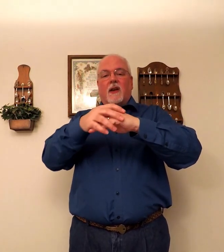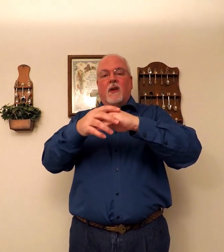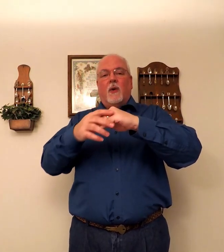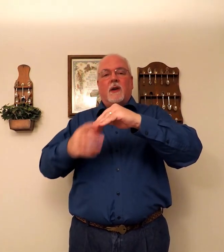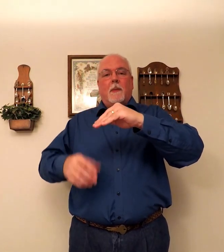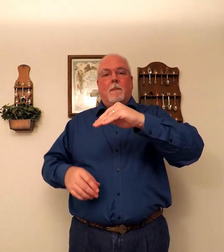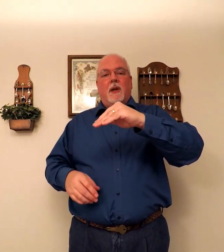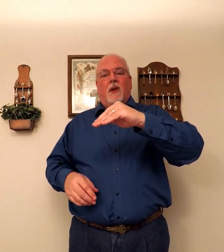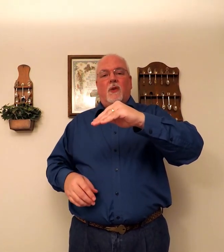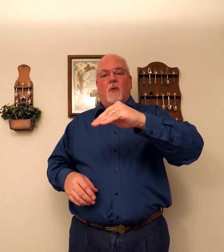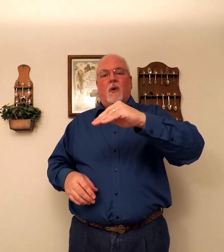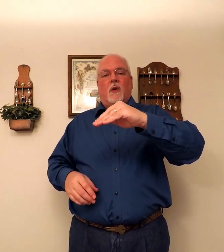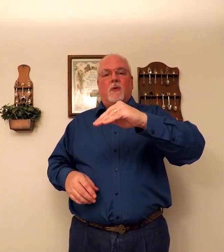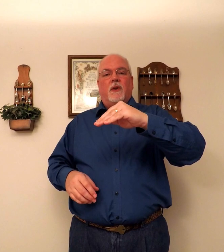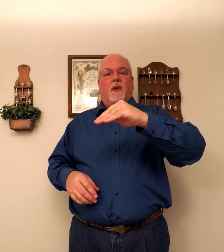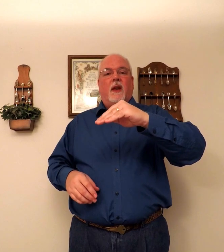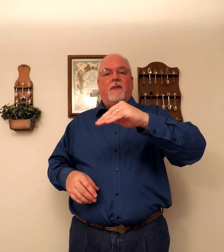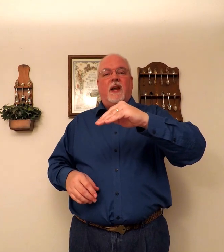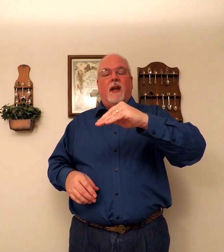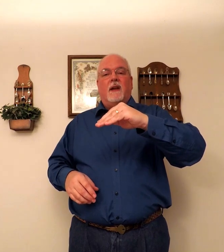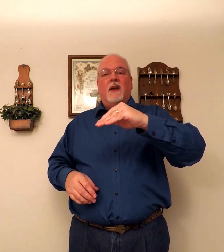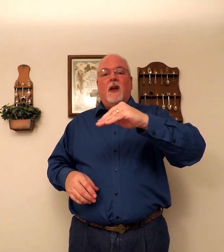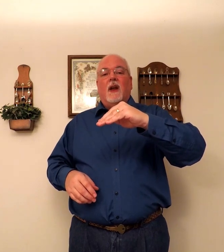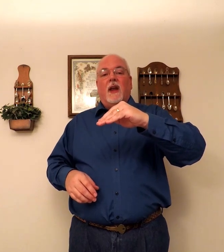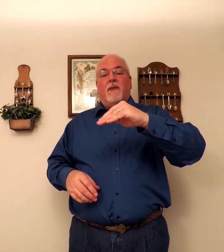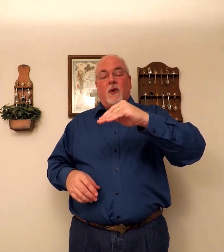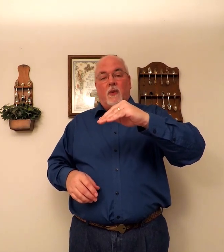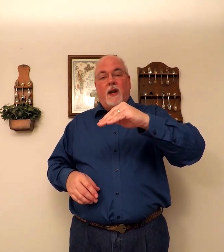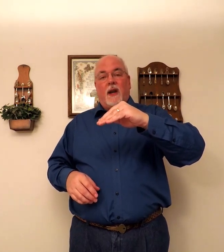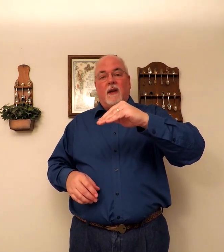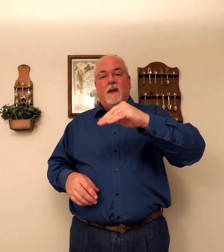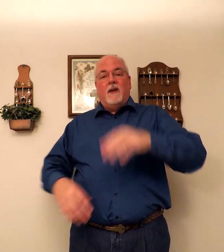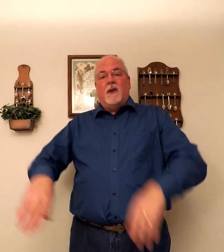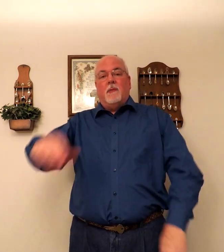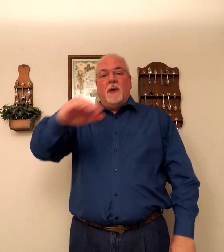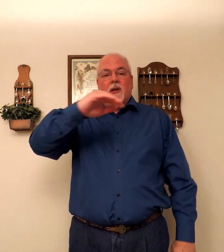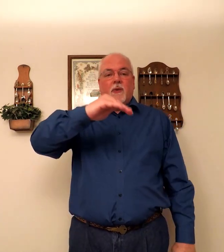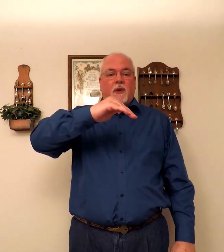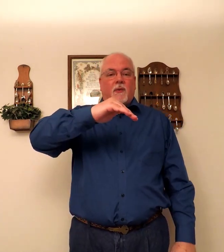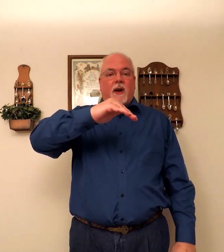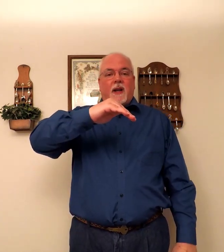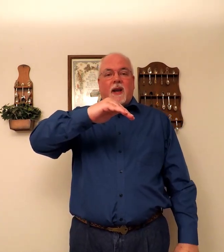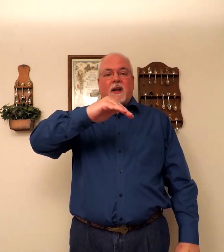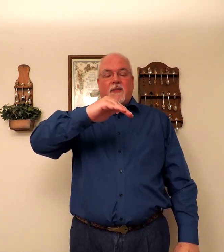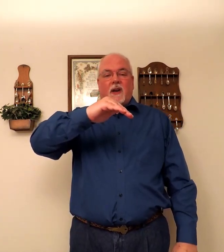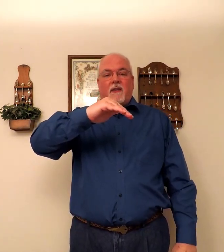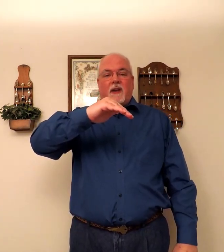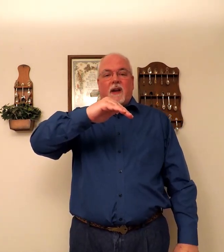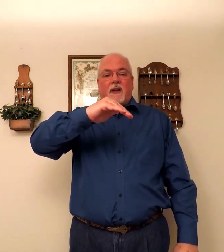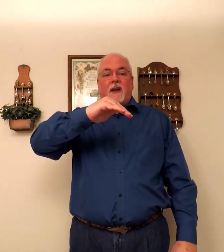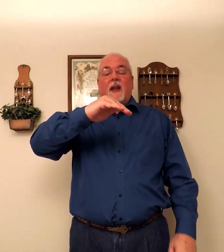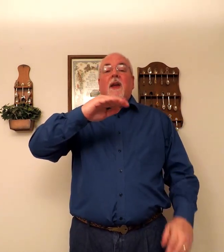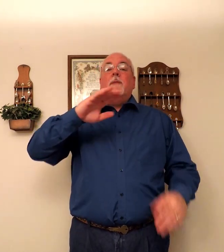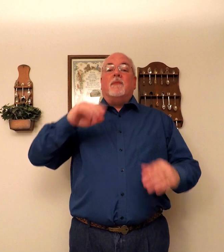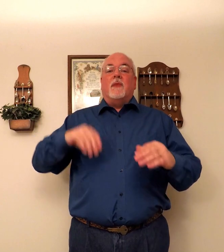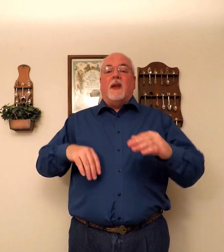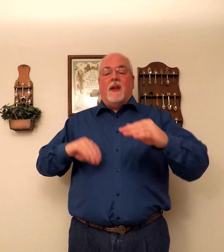going to build the world with your left hand. If you're right-handed. You're going to build it with your right hand. If you're left-handed. Okay?